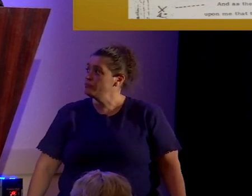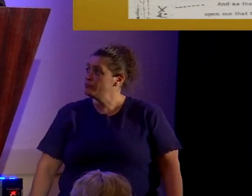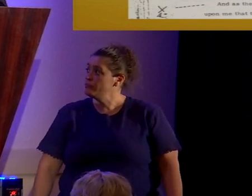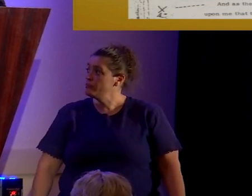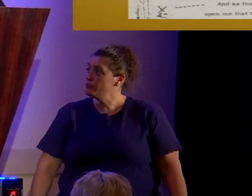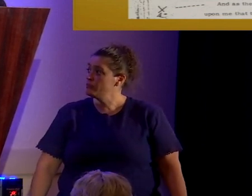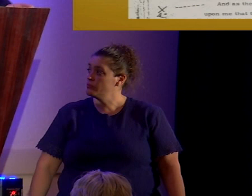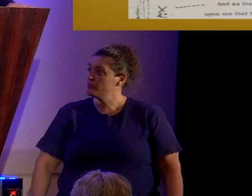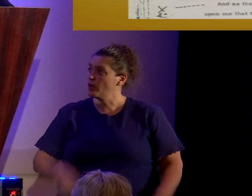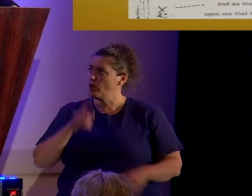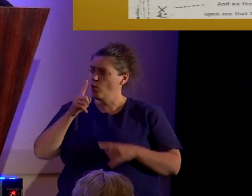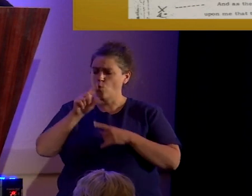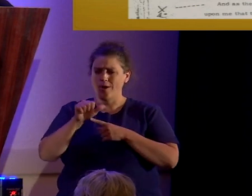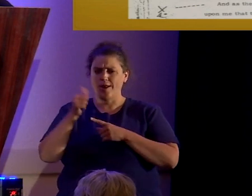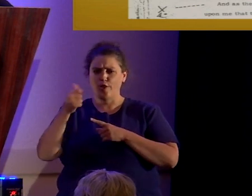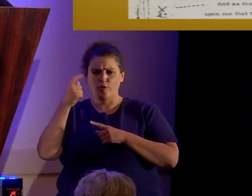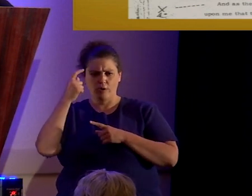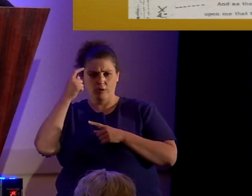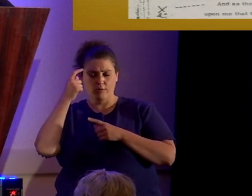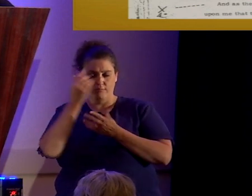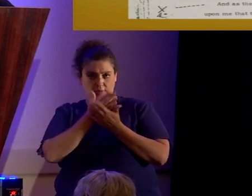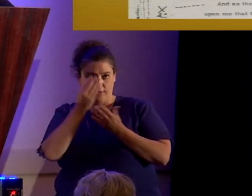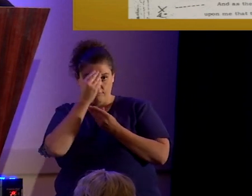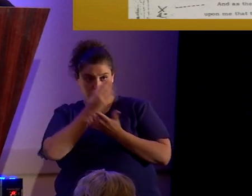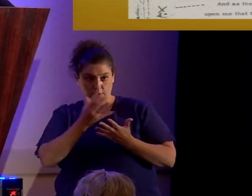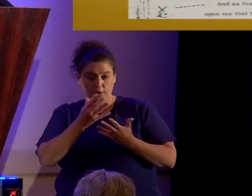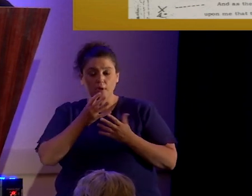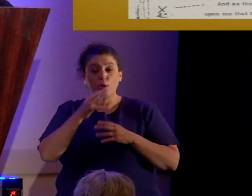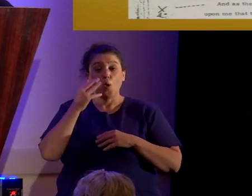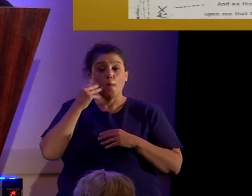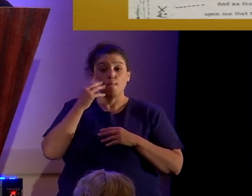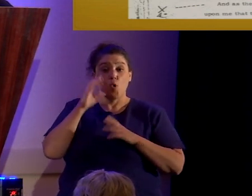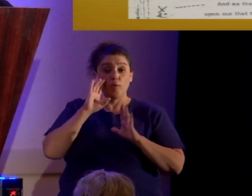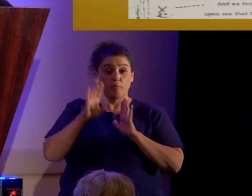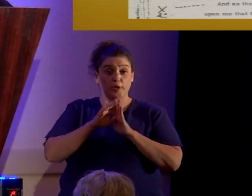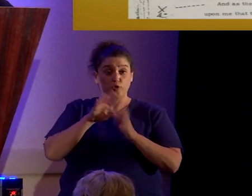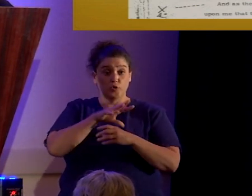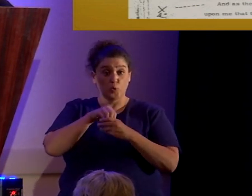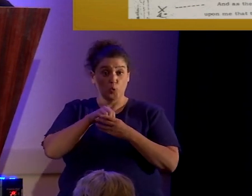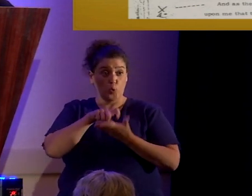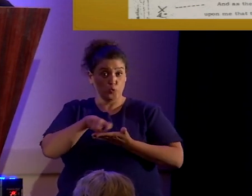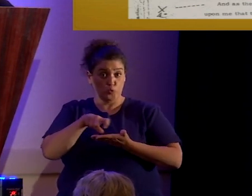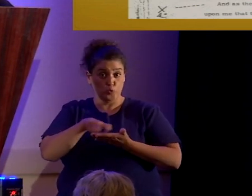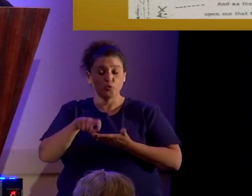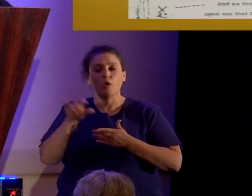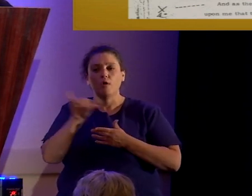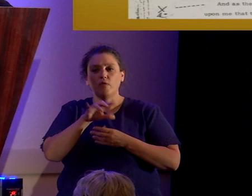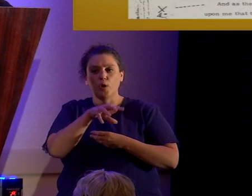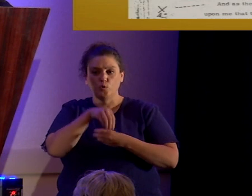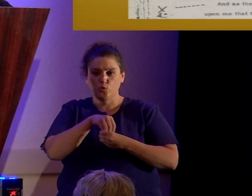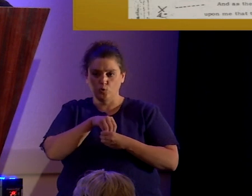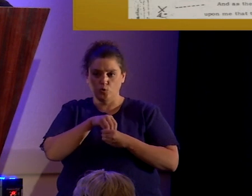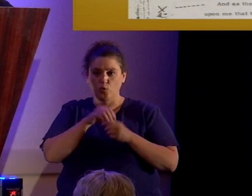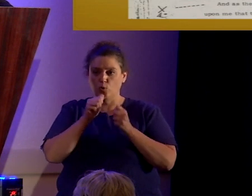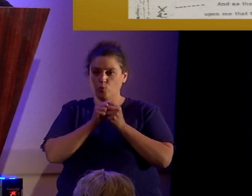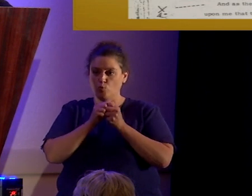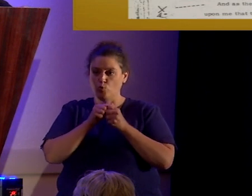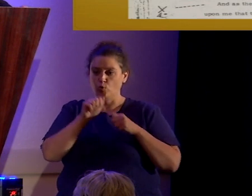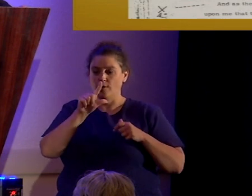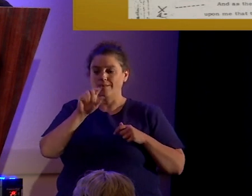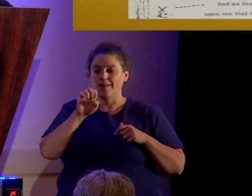One other thing I said that Mormon scriptures come with pictures. They also come with legends